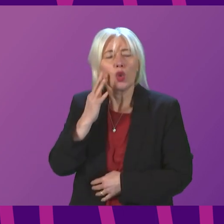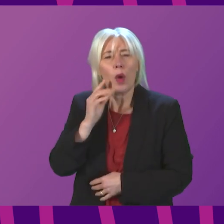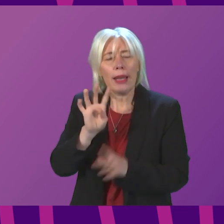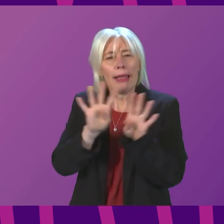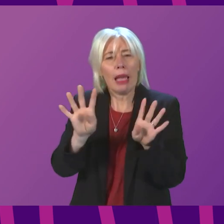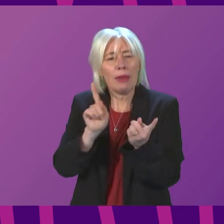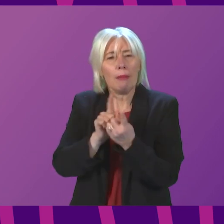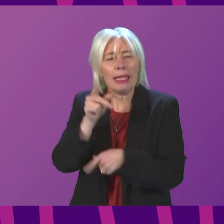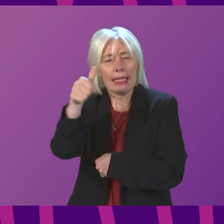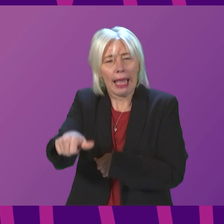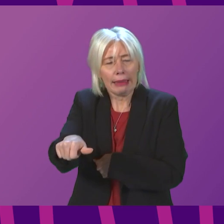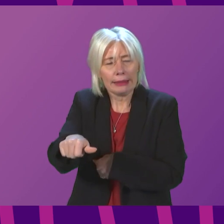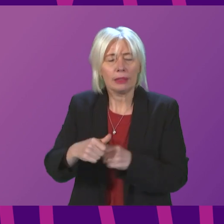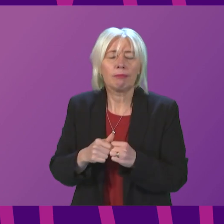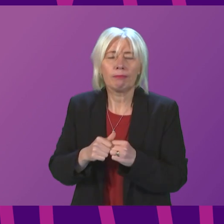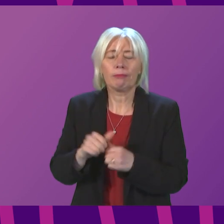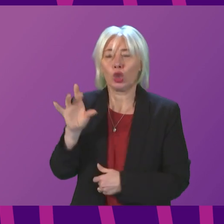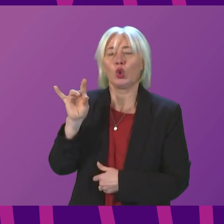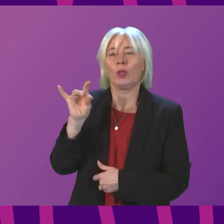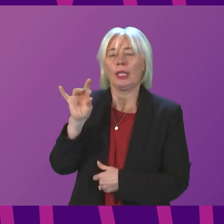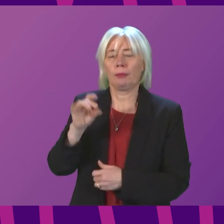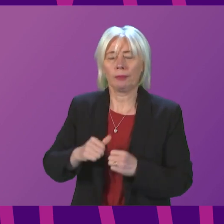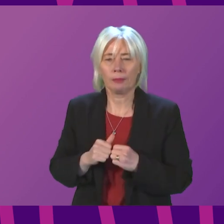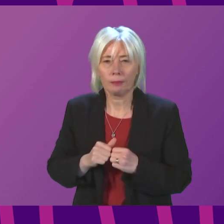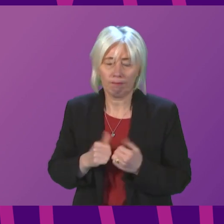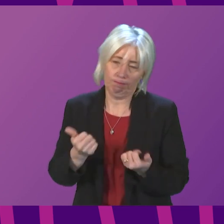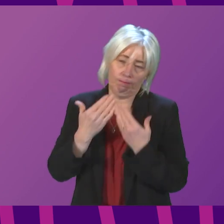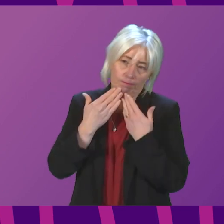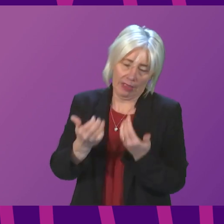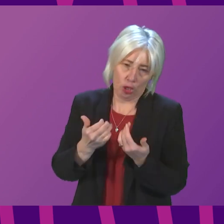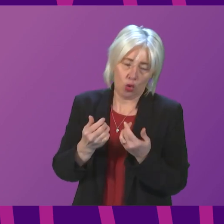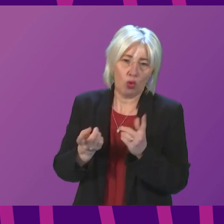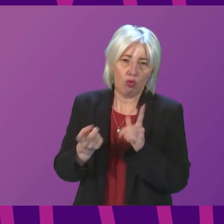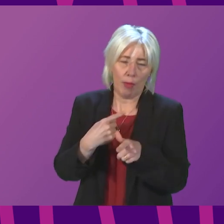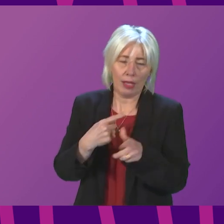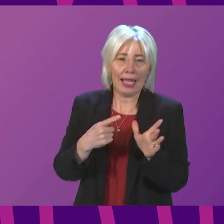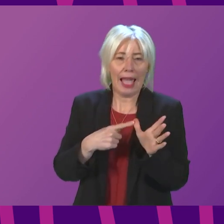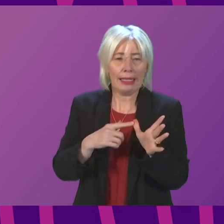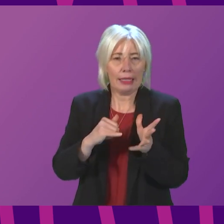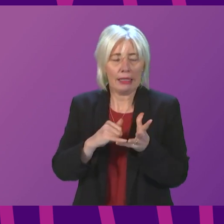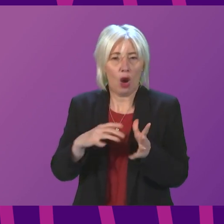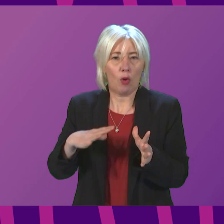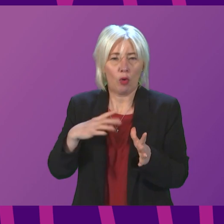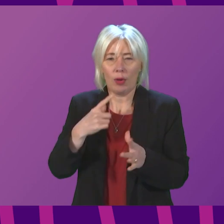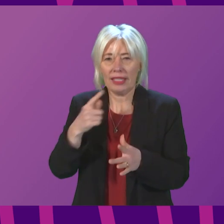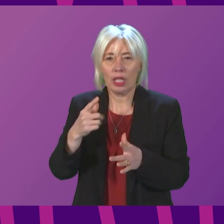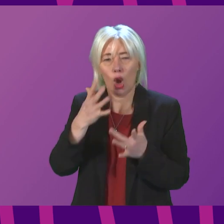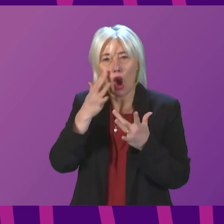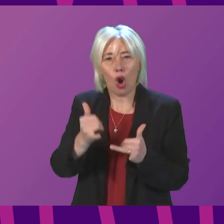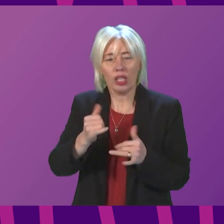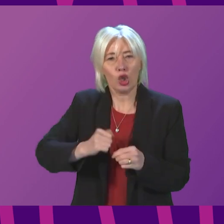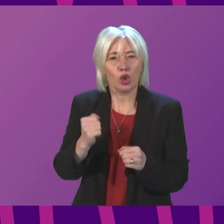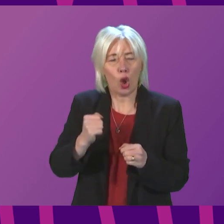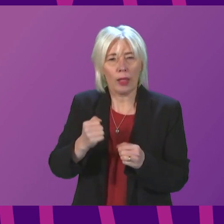First Minister. Tuesday, Alex Cole-Hamilton. I am very grateful for that reply. As Sarwar has already pointed to the Audit Scotland report